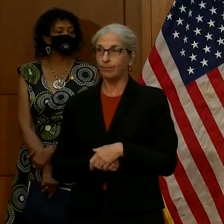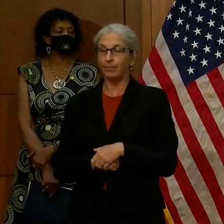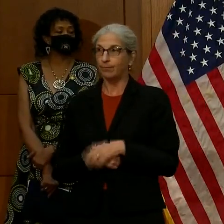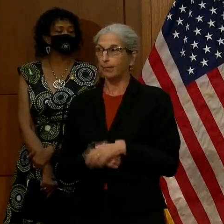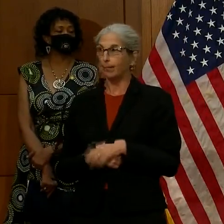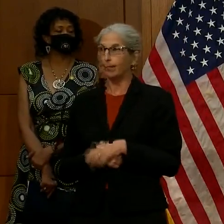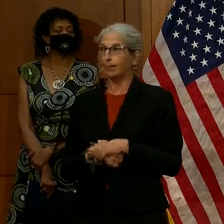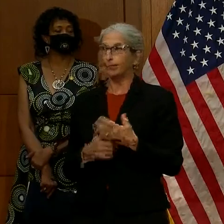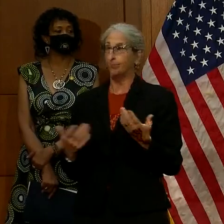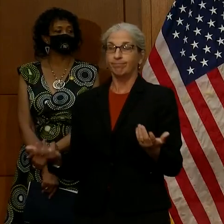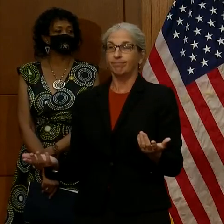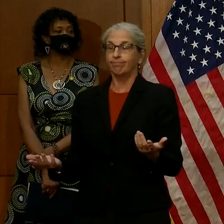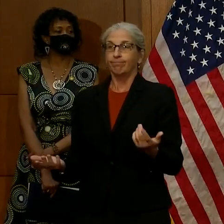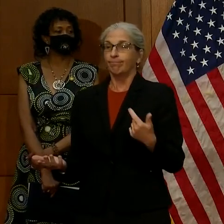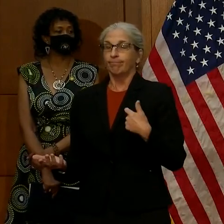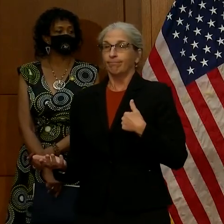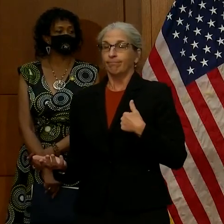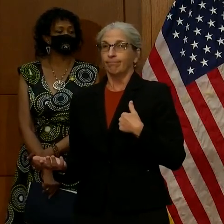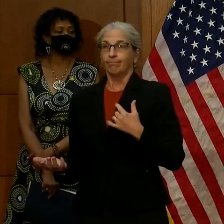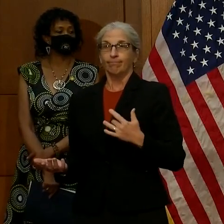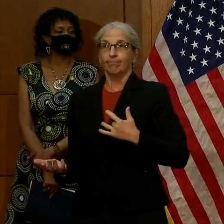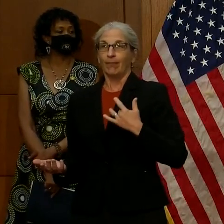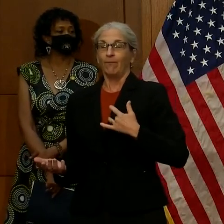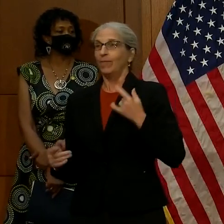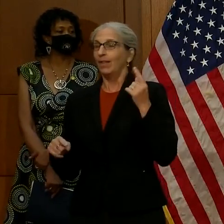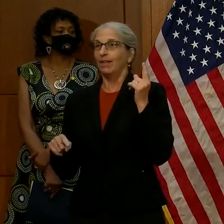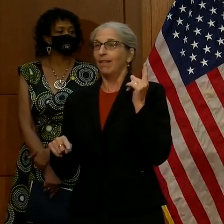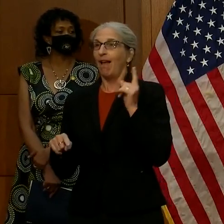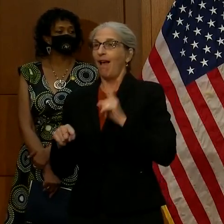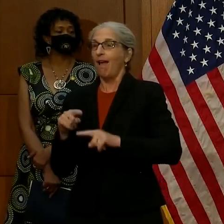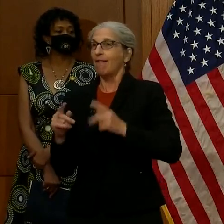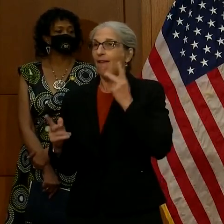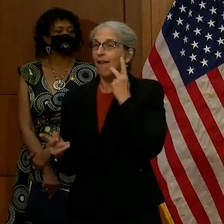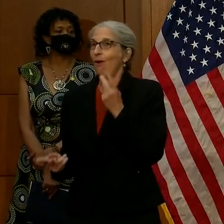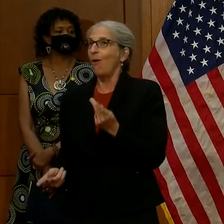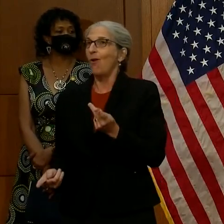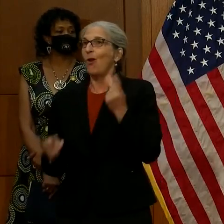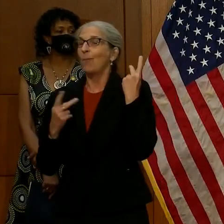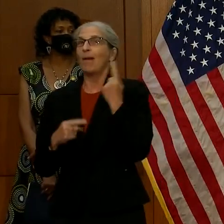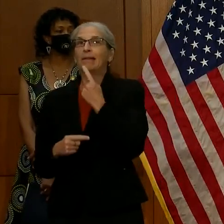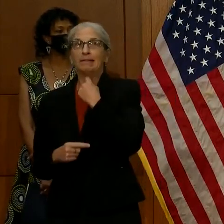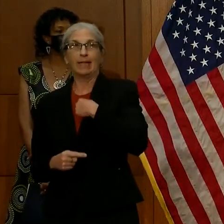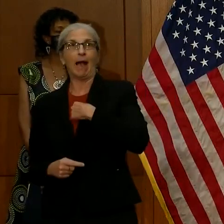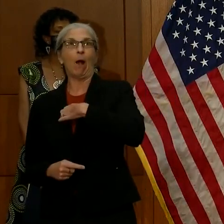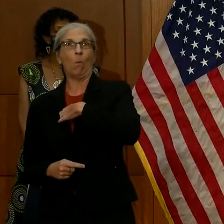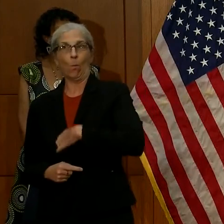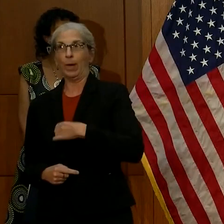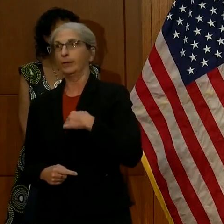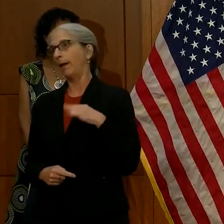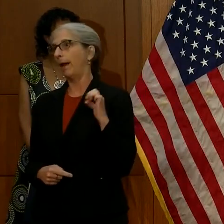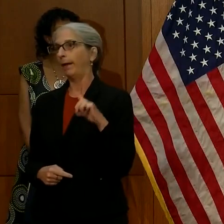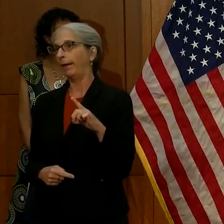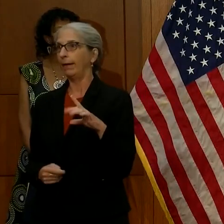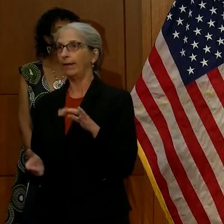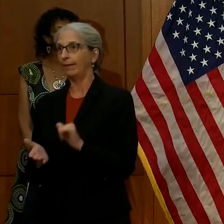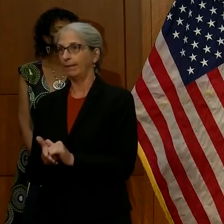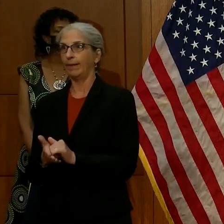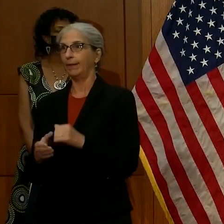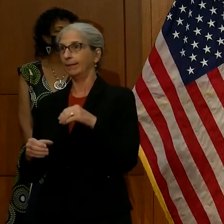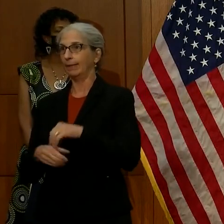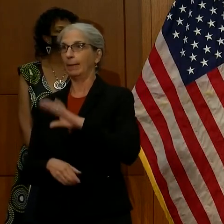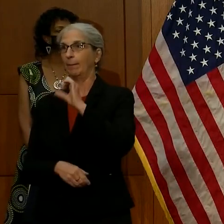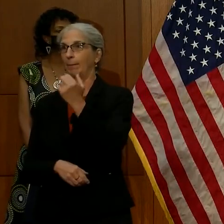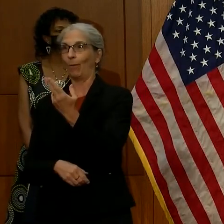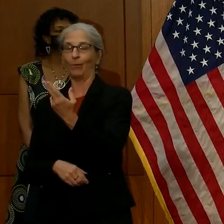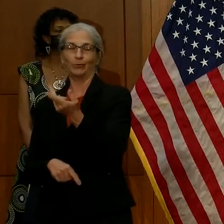think rather than to say, you know, rather than to play Monday morning quarterback and say, well, we should have done this, we should have done that.